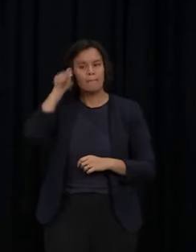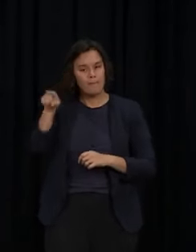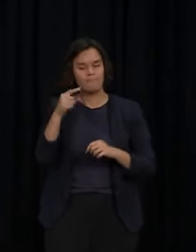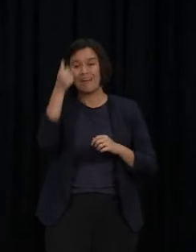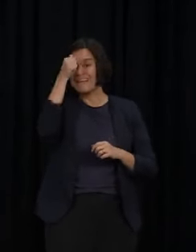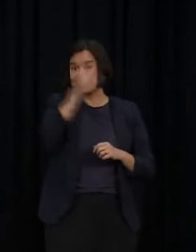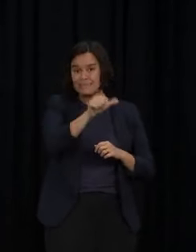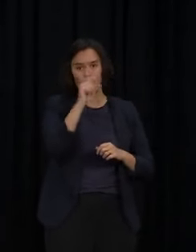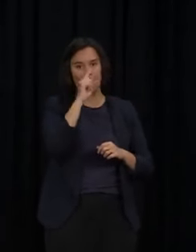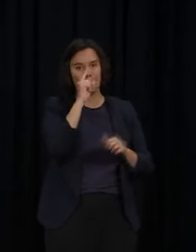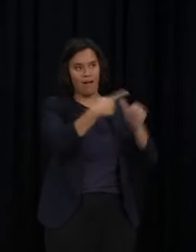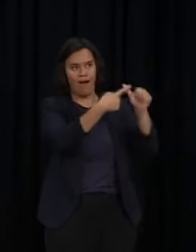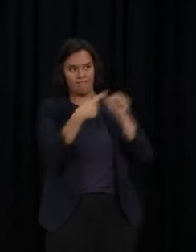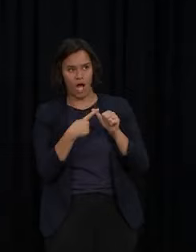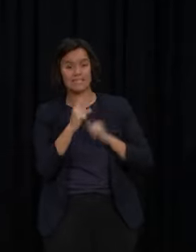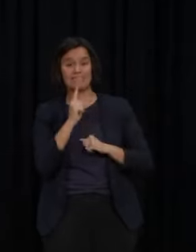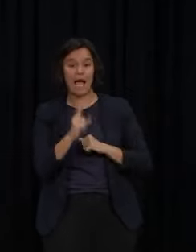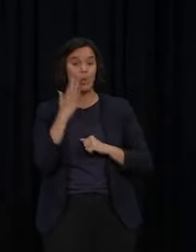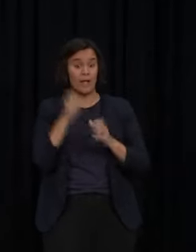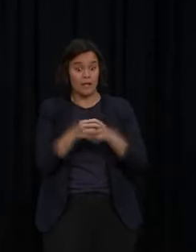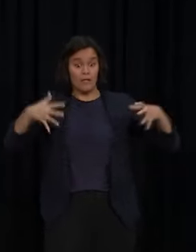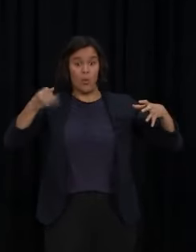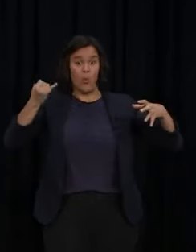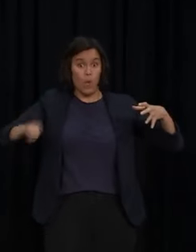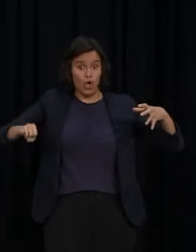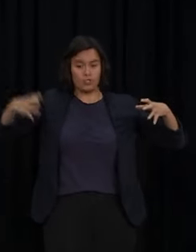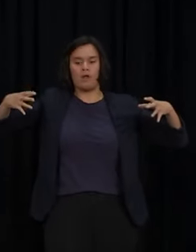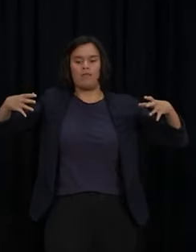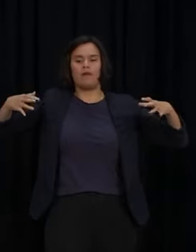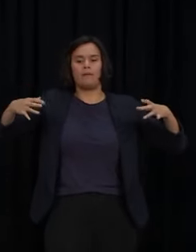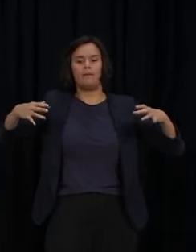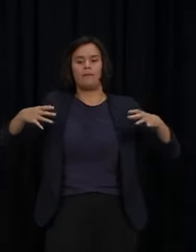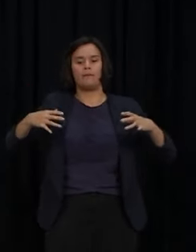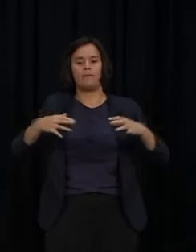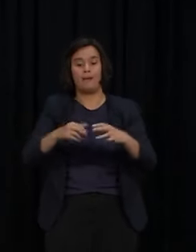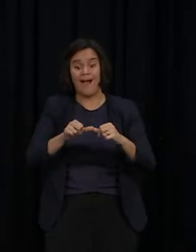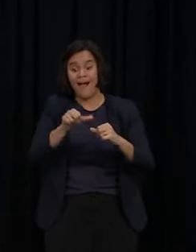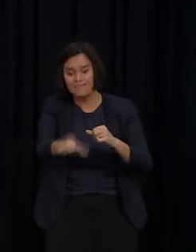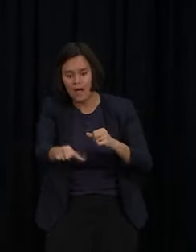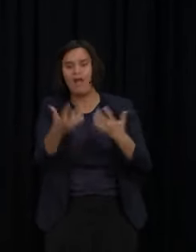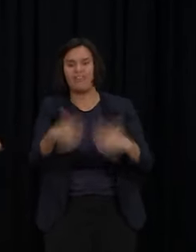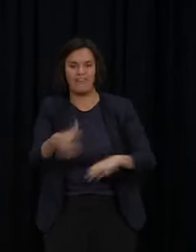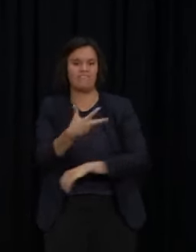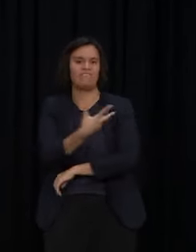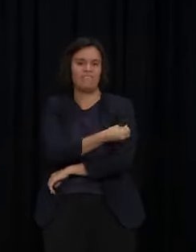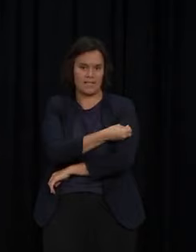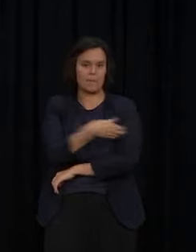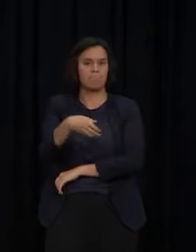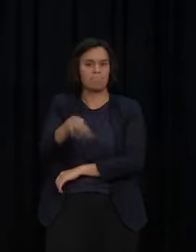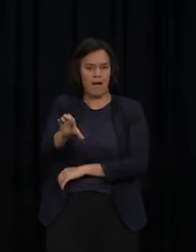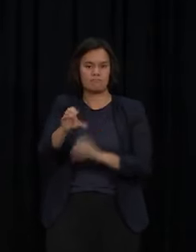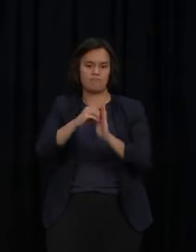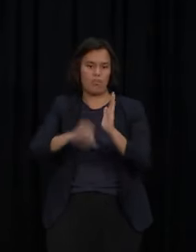saying that we'll be in a position once we come through the other side to move away things from things like vaccine passes is actually the level of exposure